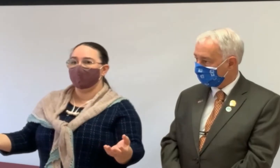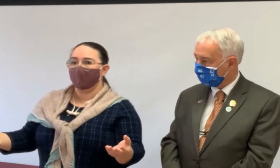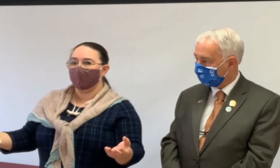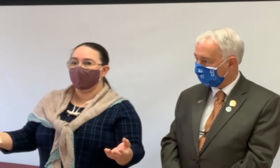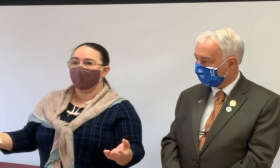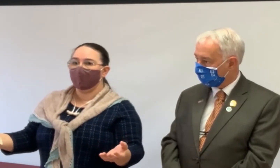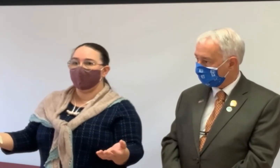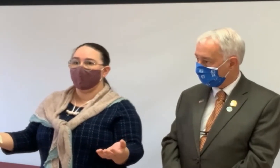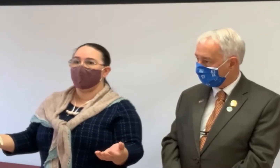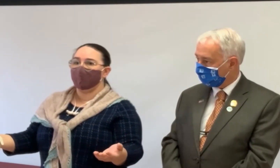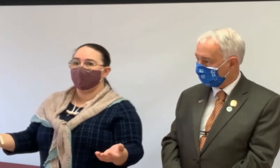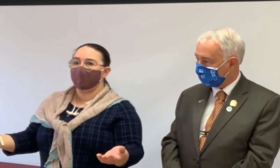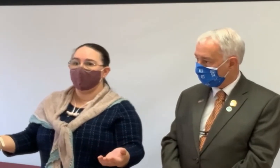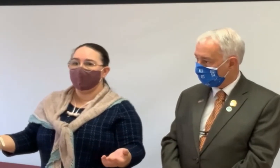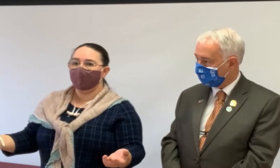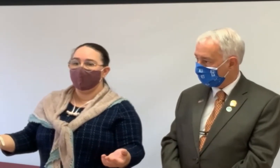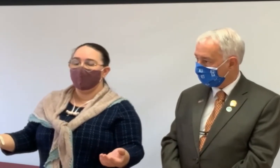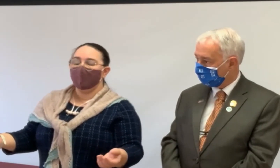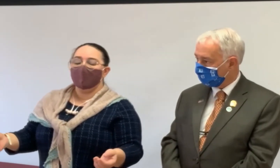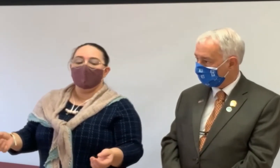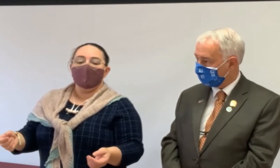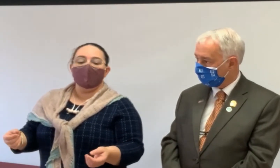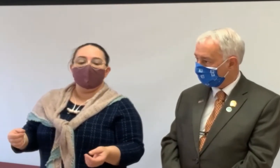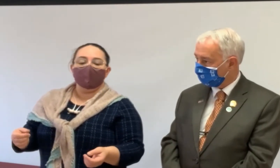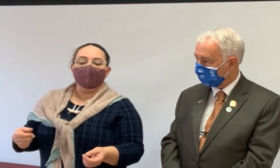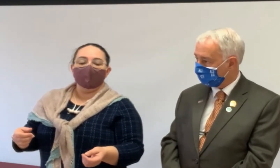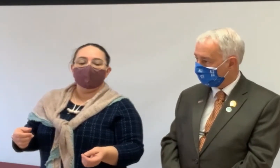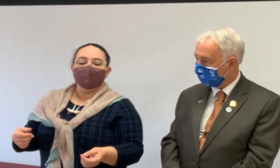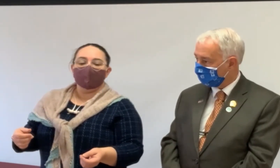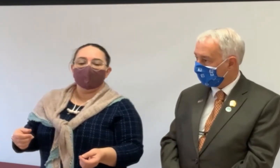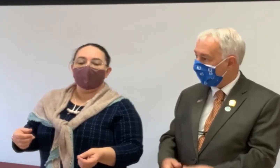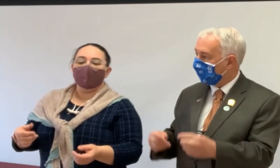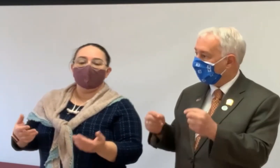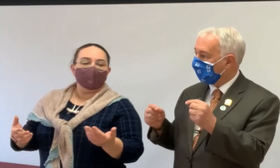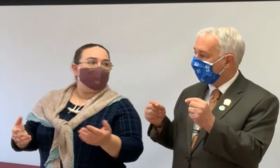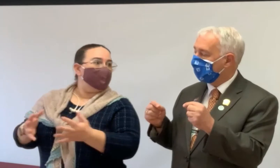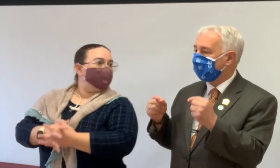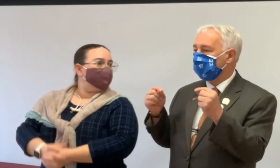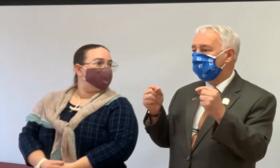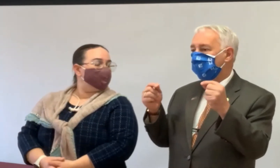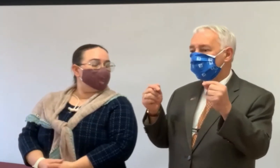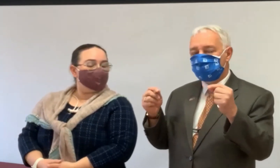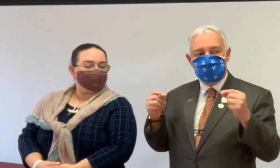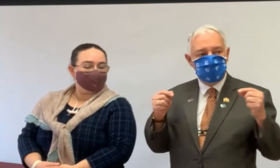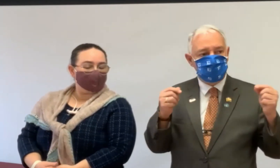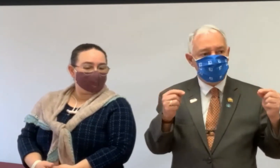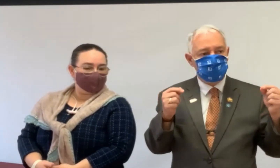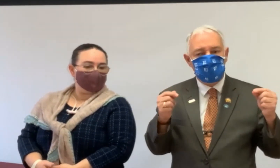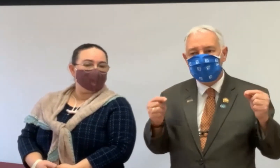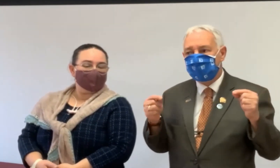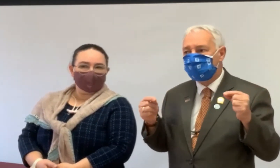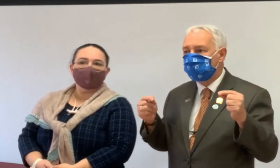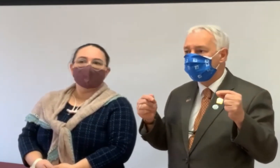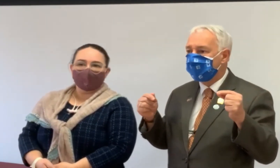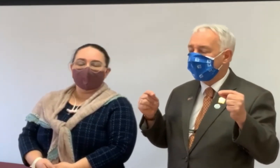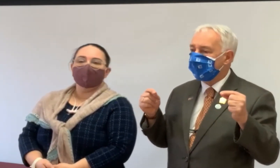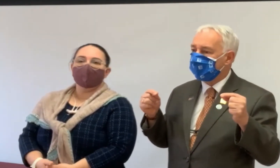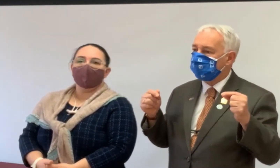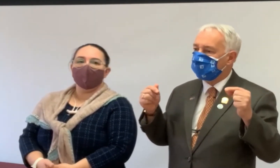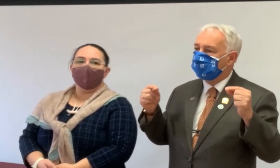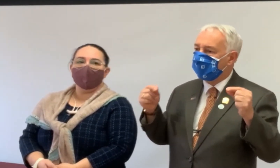with an eye to the value of your property over time. Um, and one of the other points of a reverse mortgage